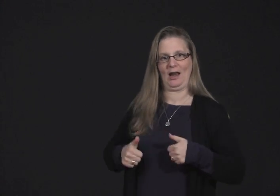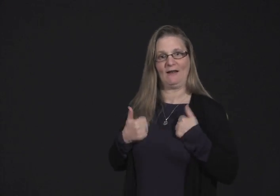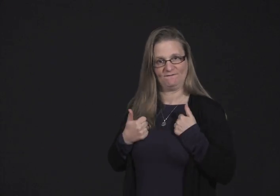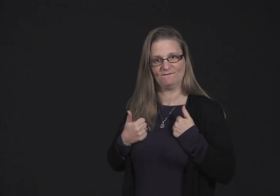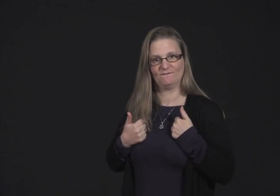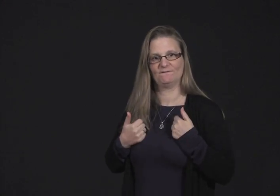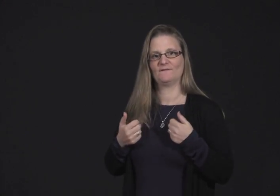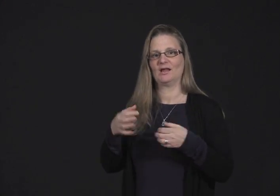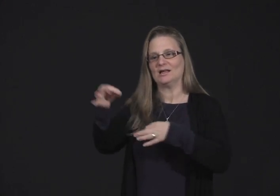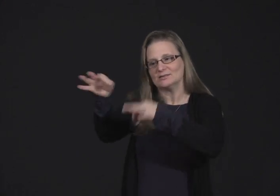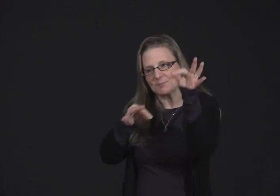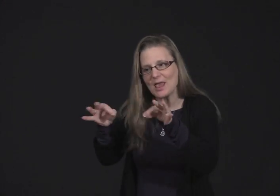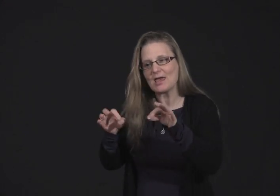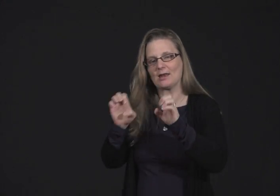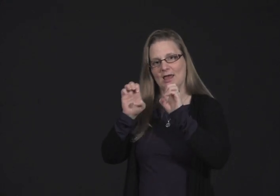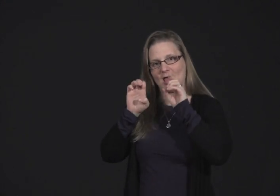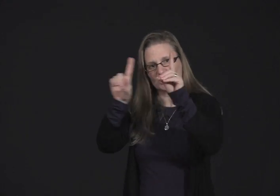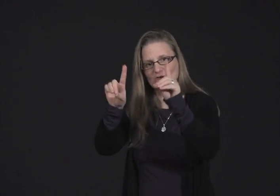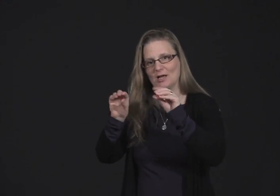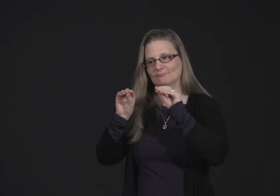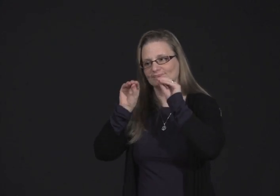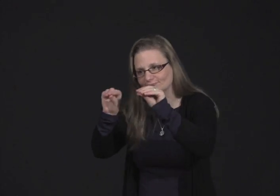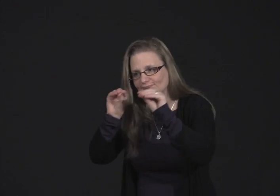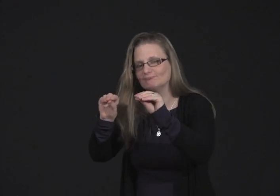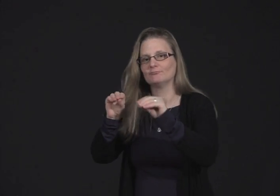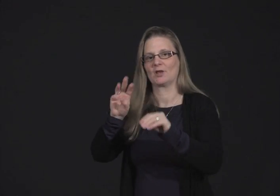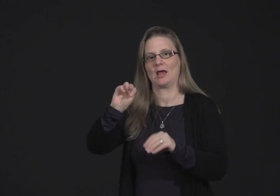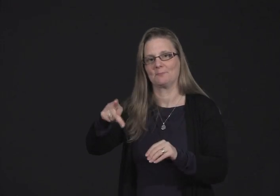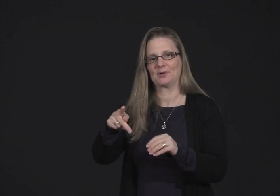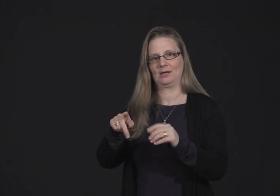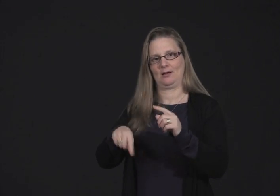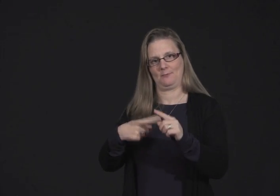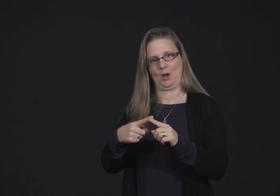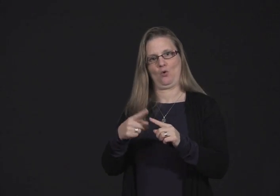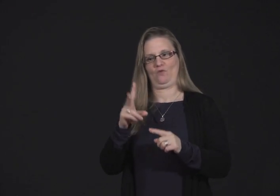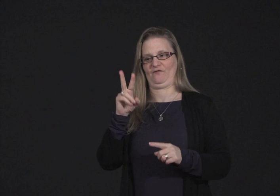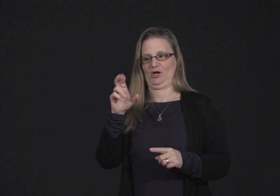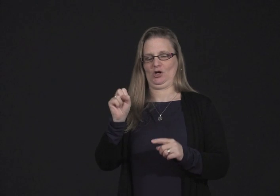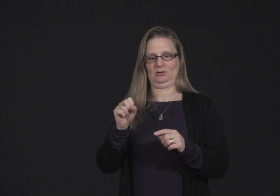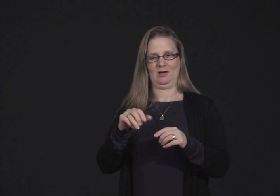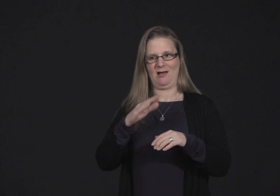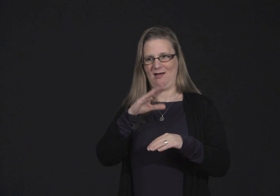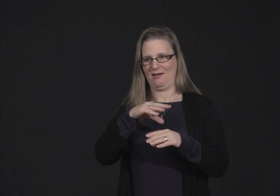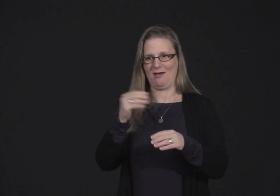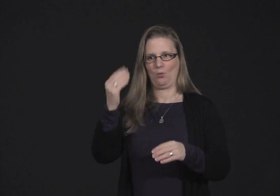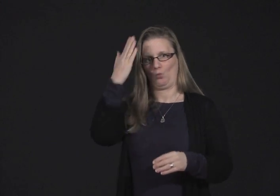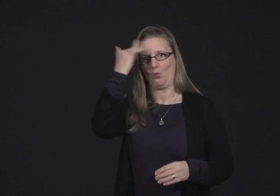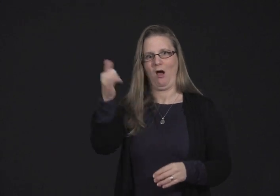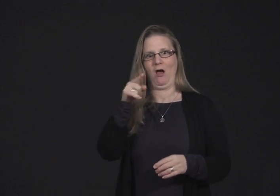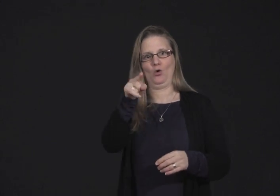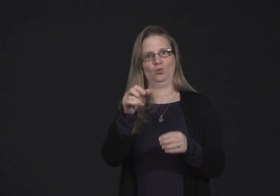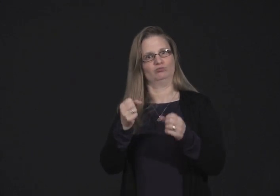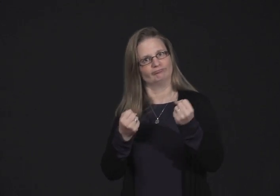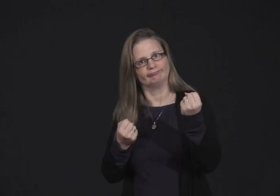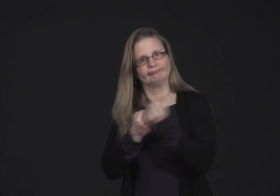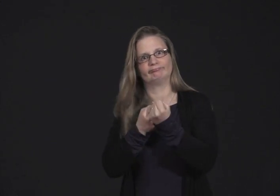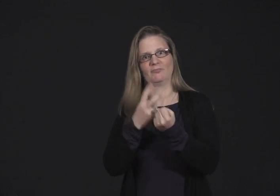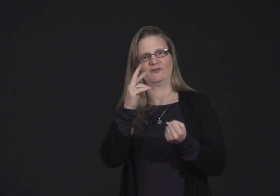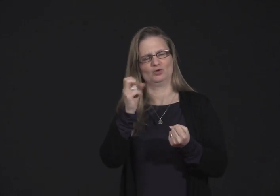in the riding that you reside in. Educate them. Promote VRS. Give them information about VRS and